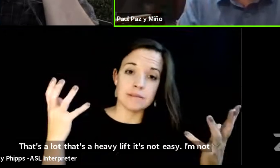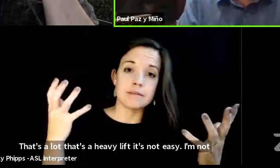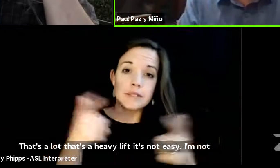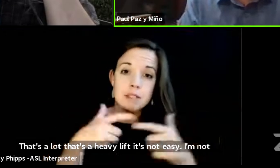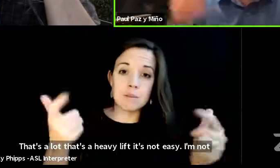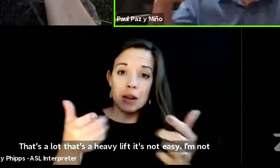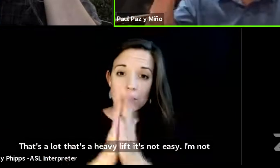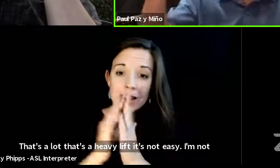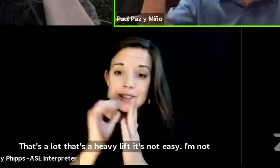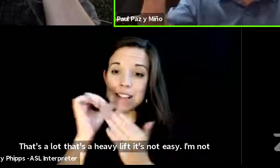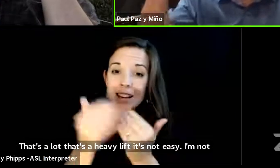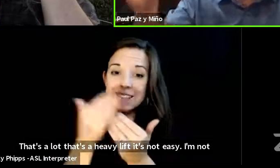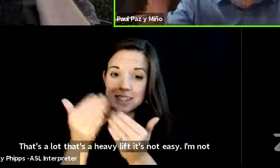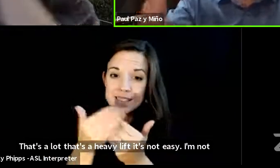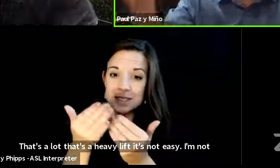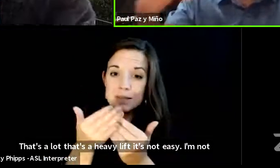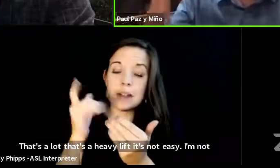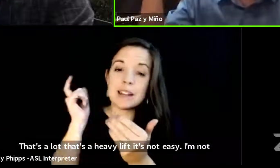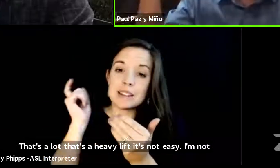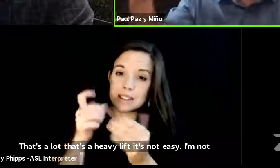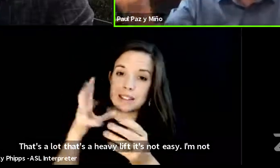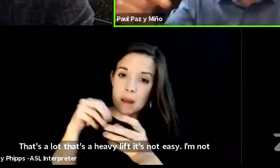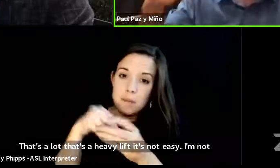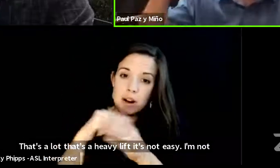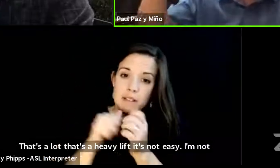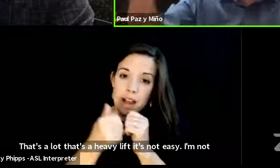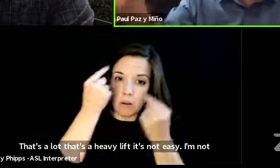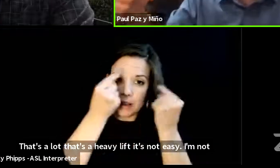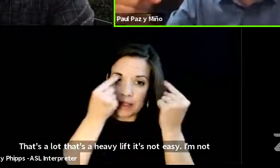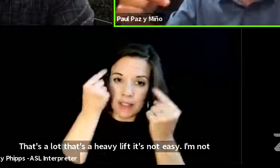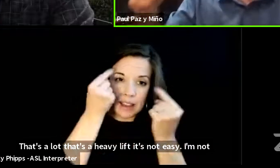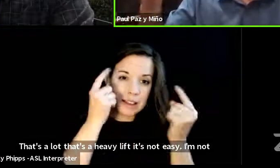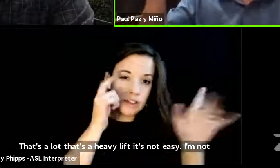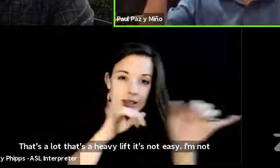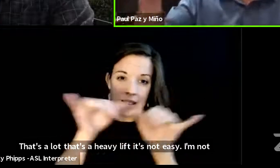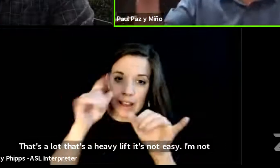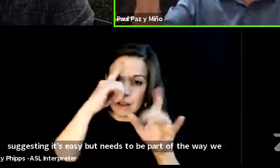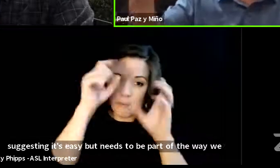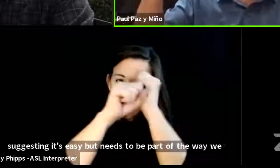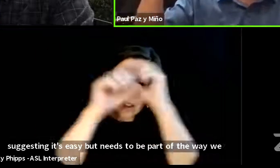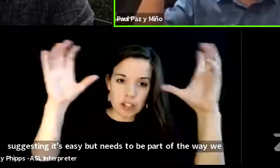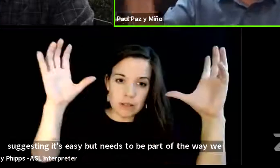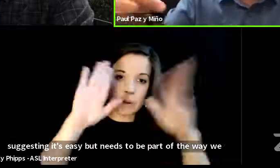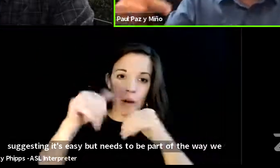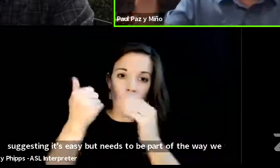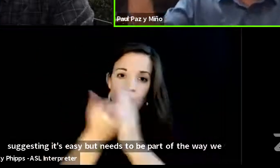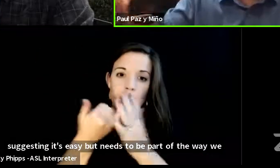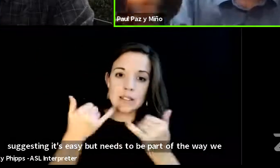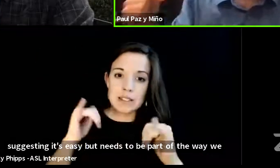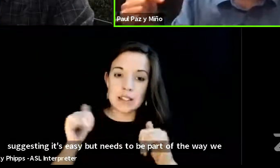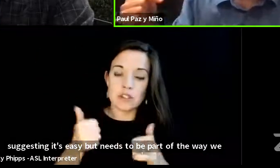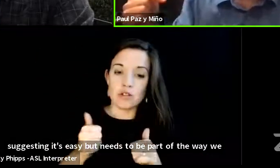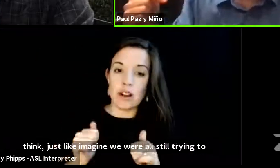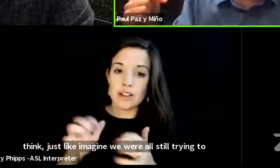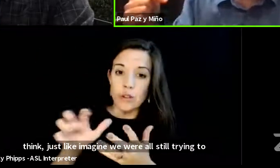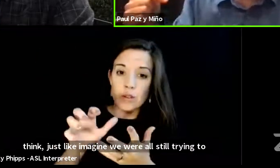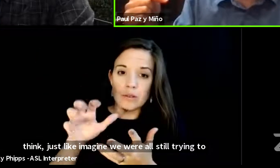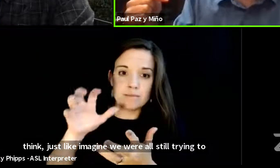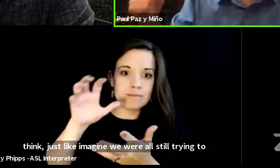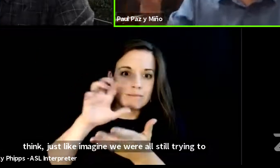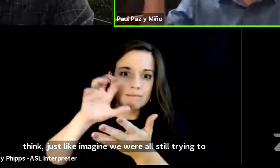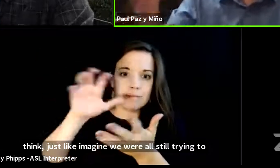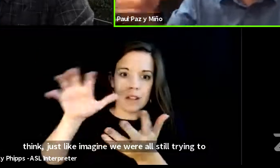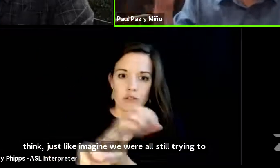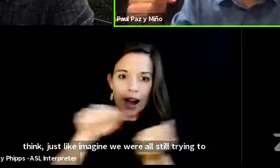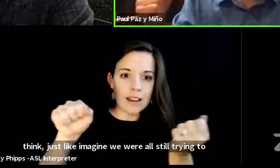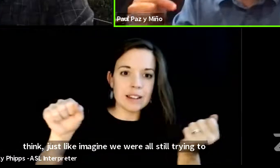suggesting it's easy but needs to be part of the way we think just like imagine we were all still trying to eradicate slavery in the united states